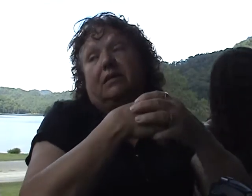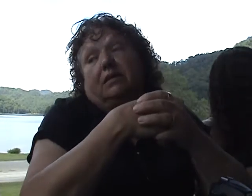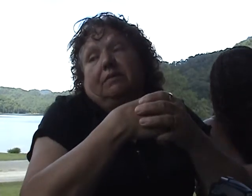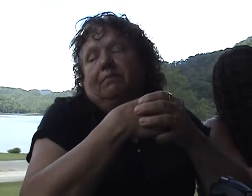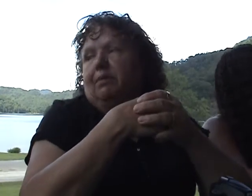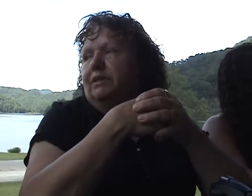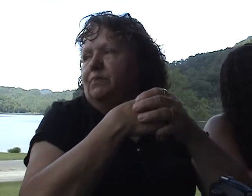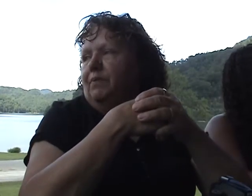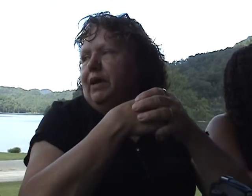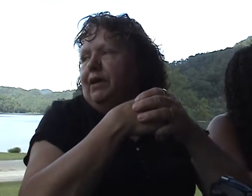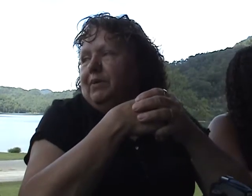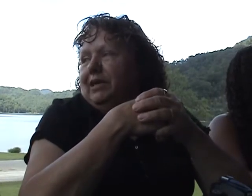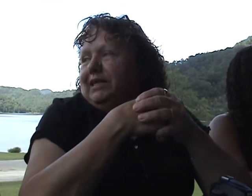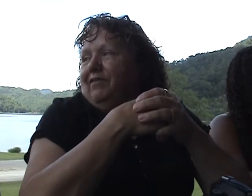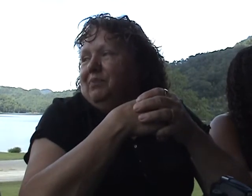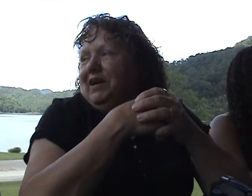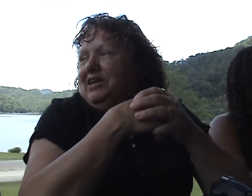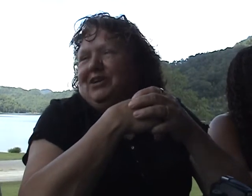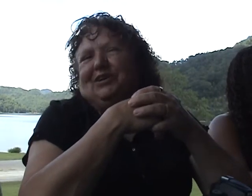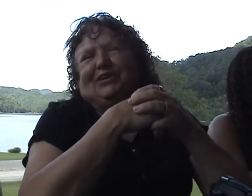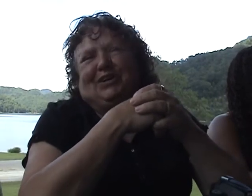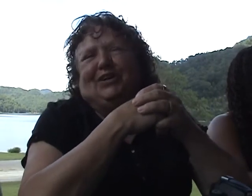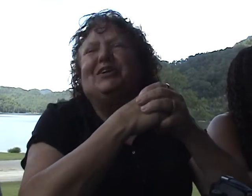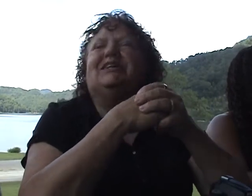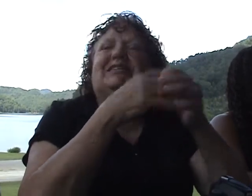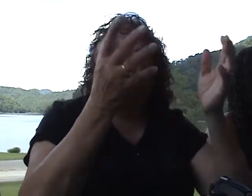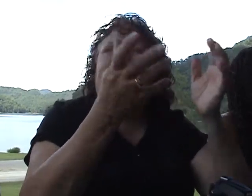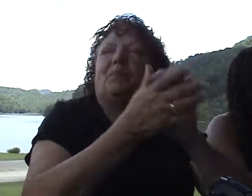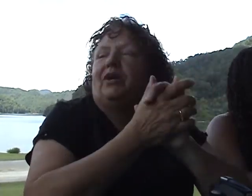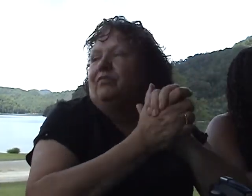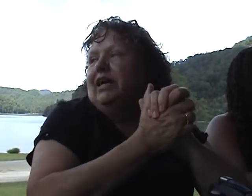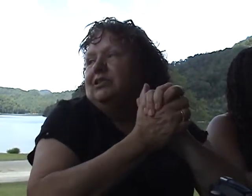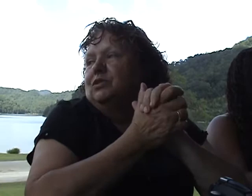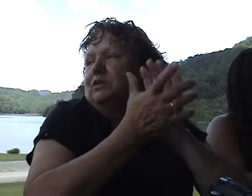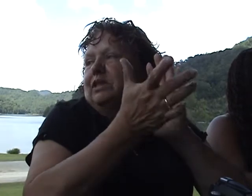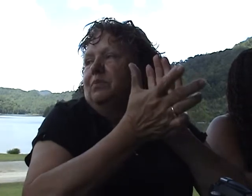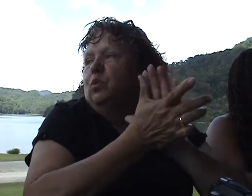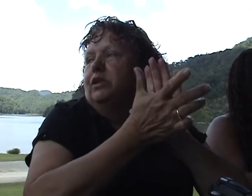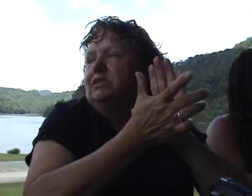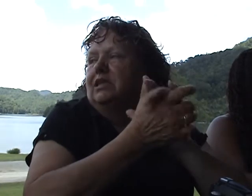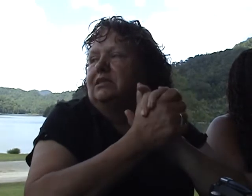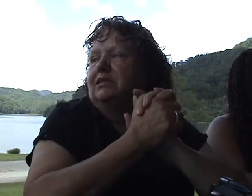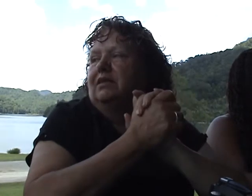Mom must be mad at me because I haven't been here earlier. So the butterflies are really important to us now.